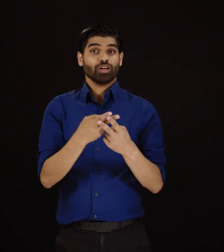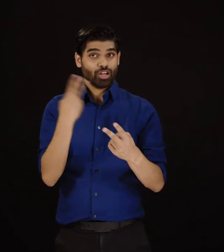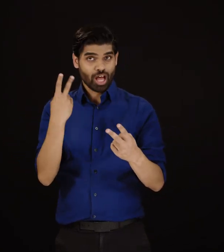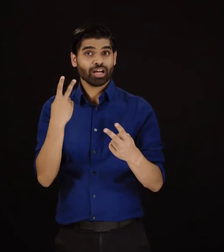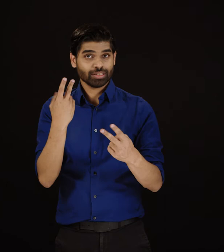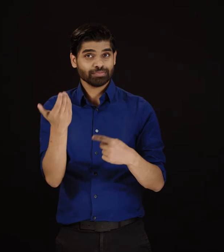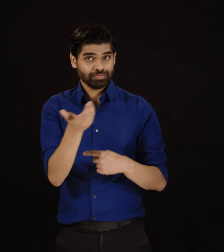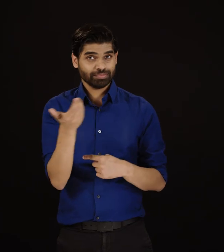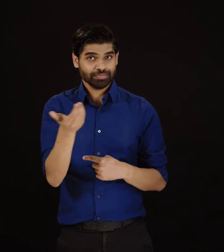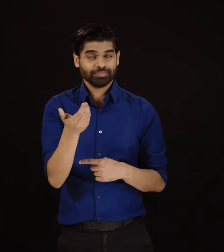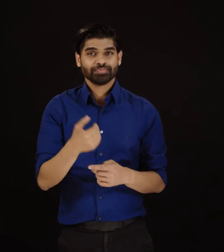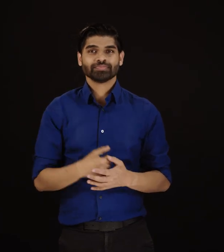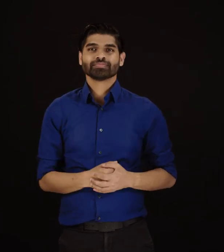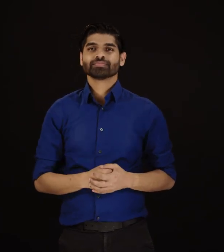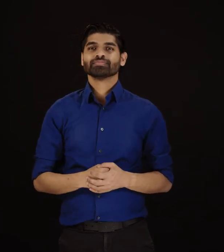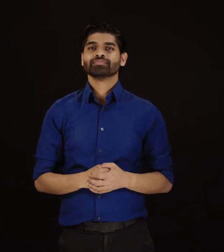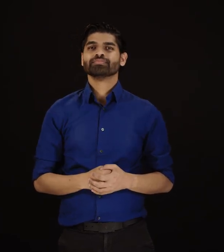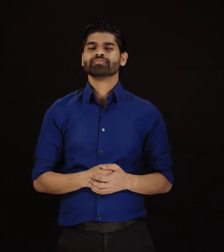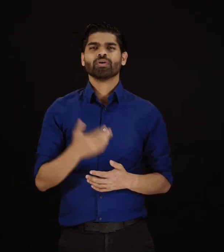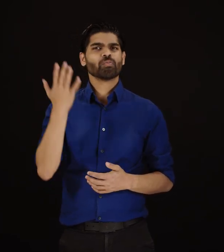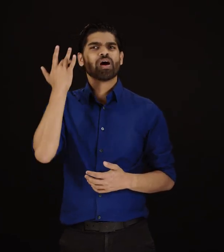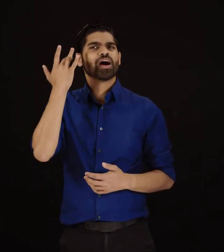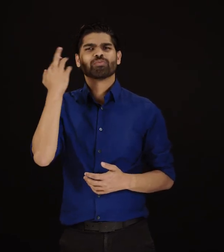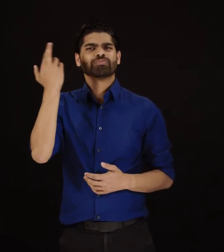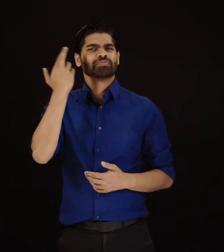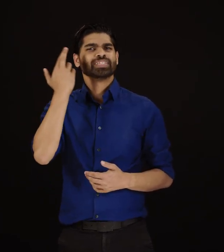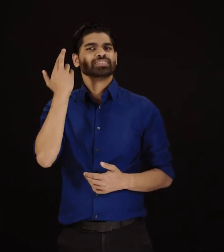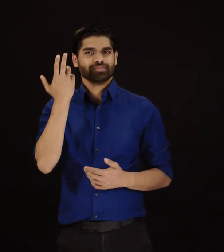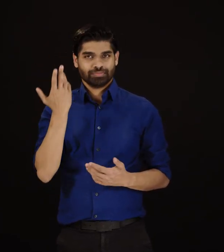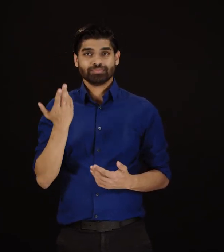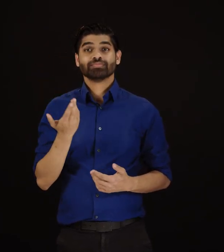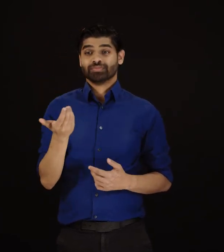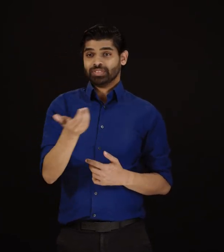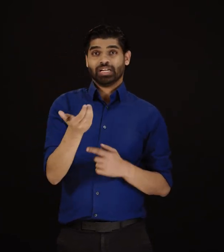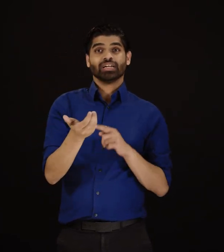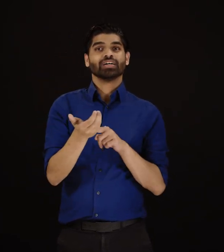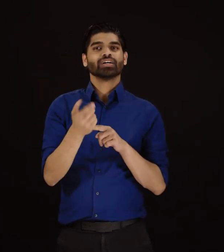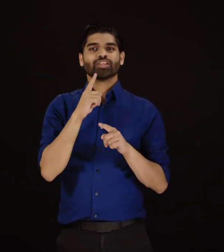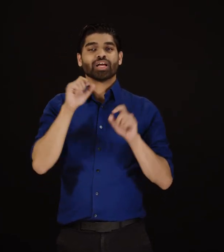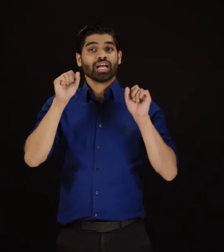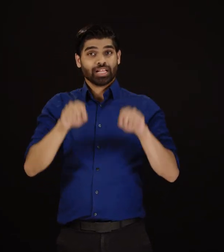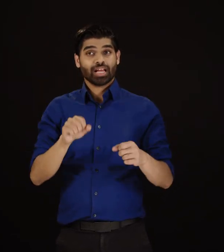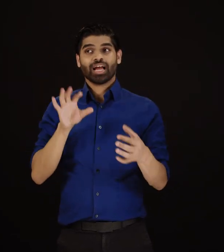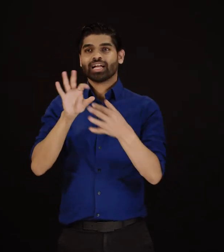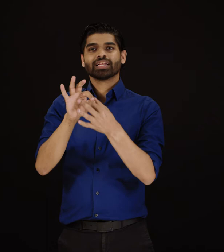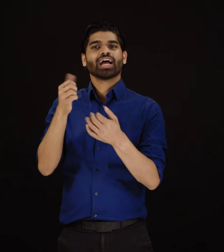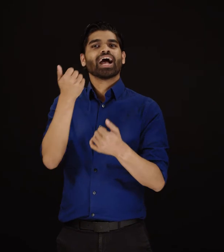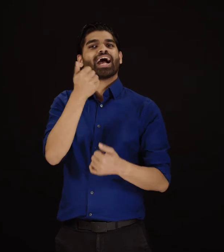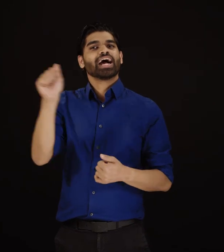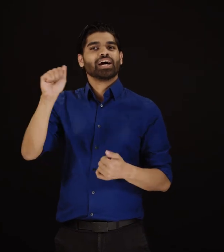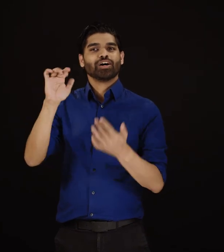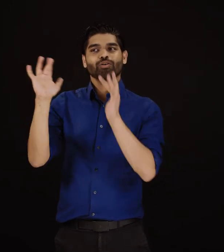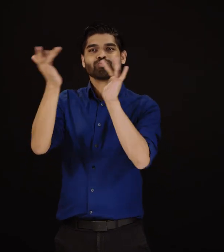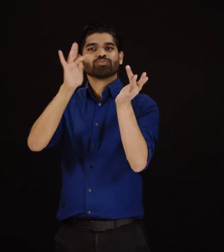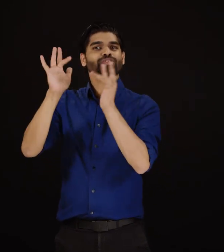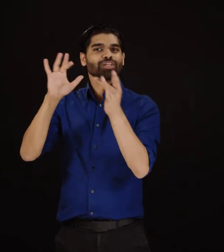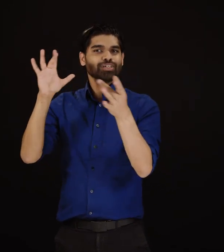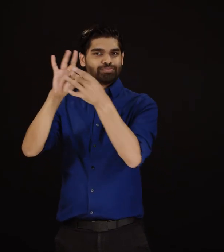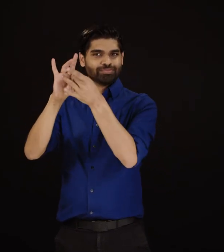they can be used to obtain service from any compatible network service provider. Wireless service providers must provide customers with a phone that is